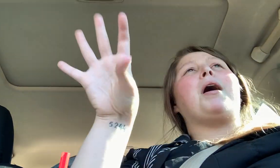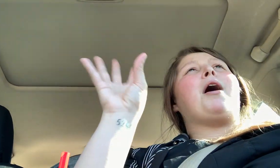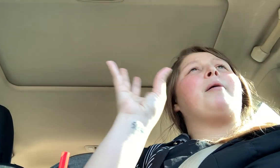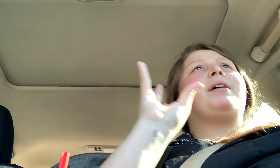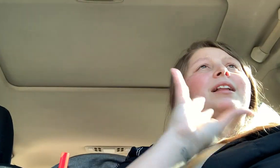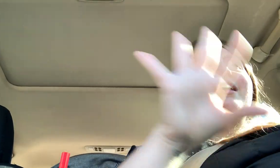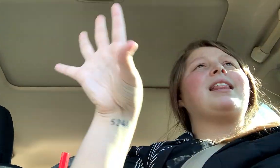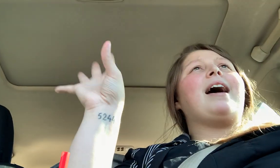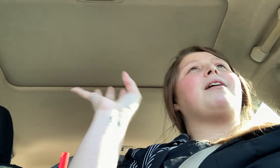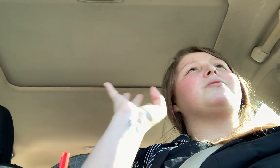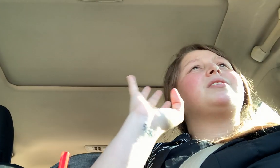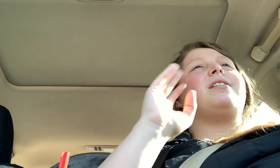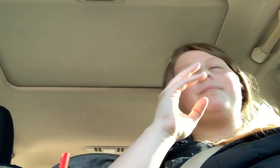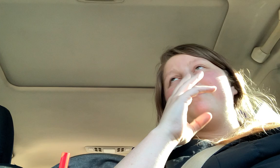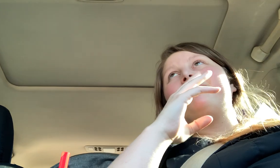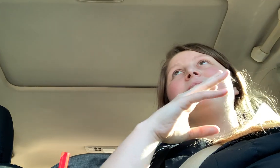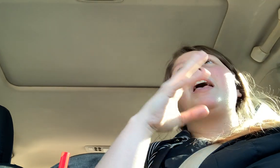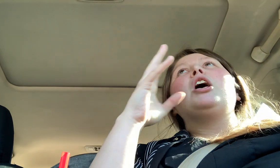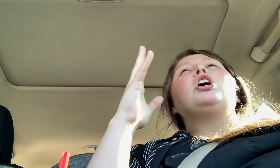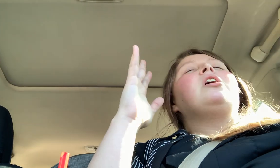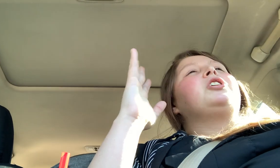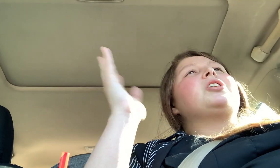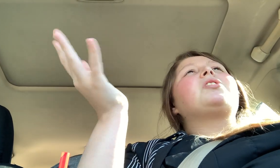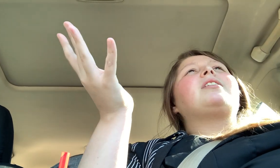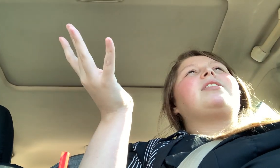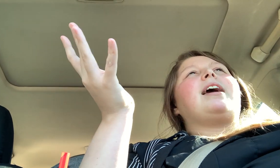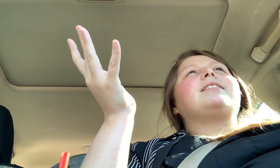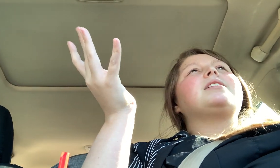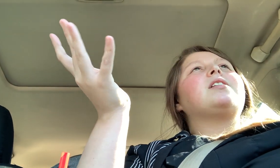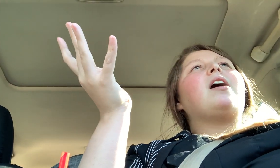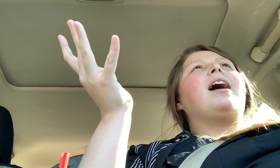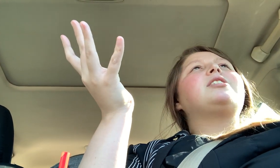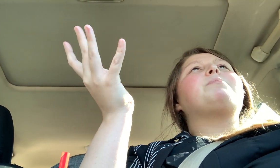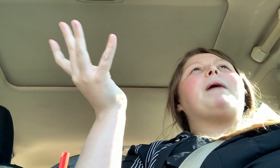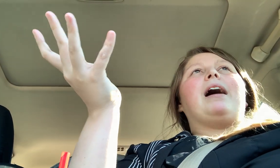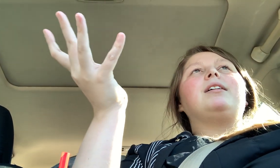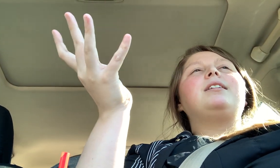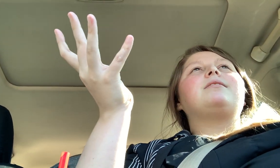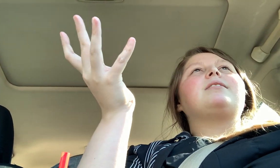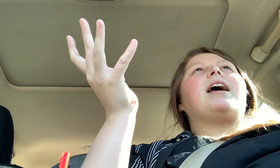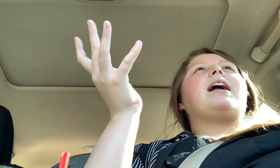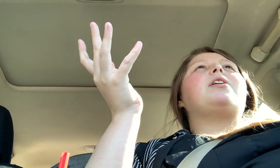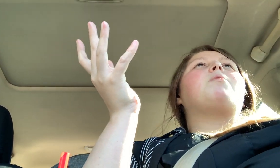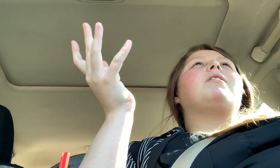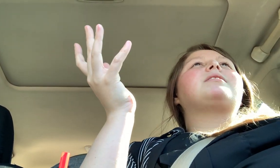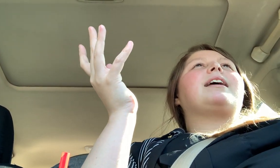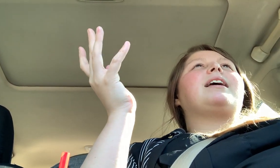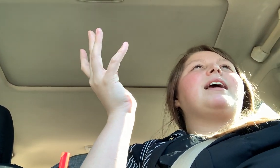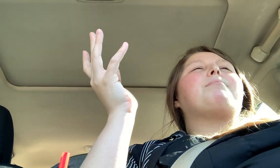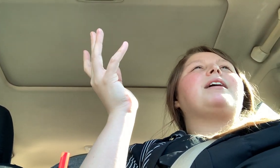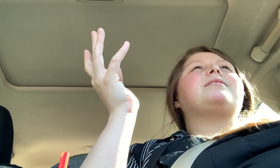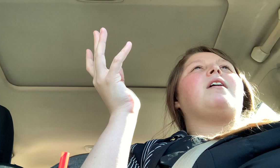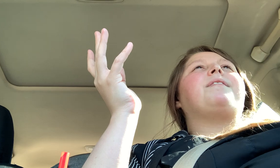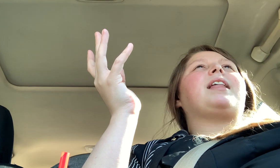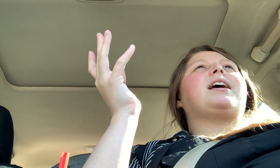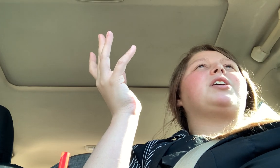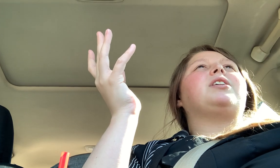mom and clean the house and just all the things. It's a lot to balance. And I know once I can get myself in like a good